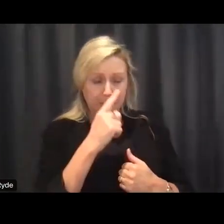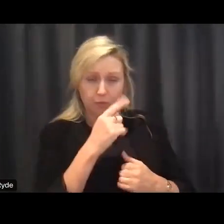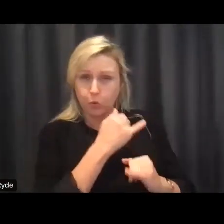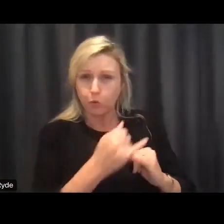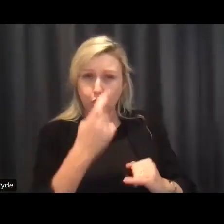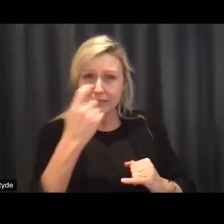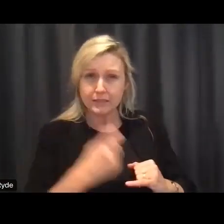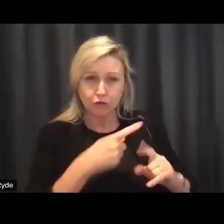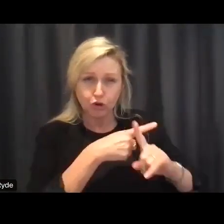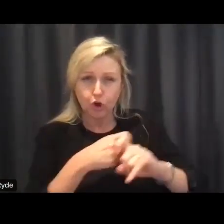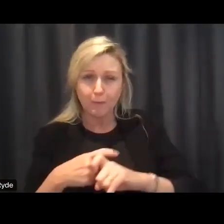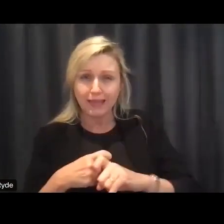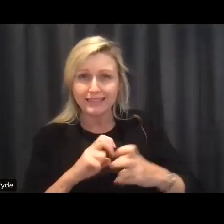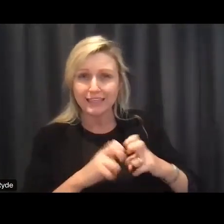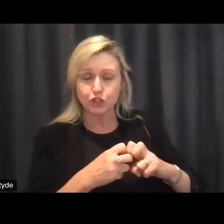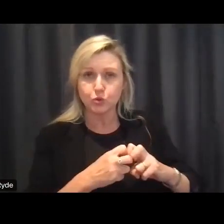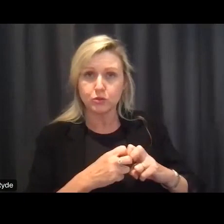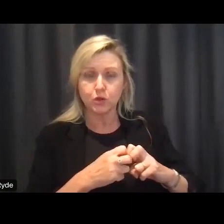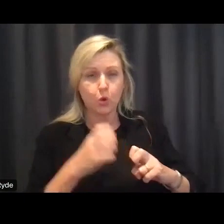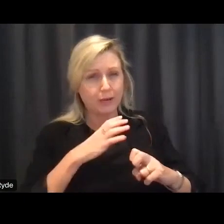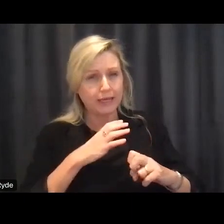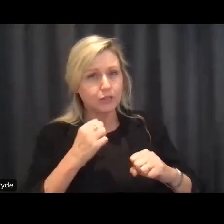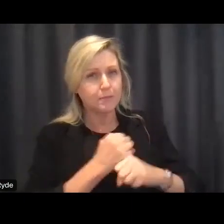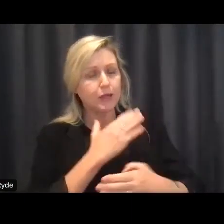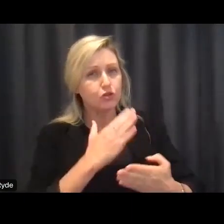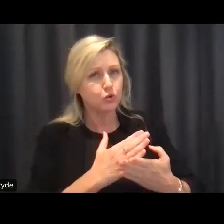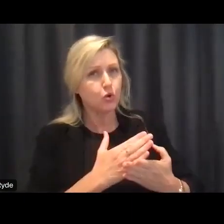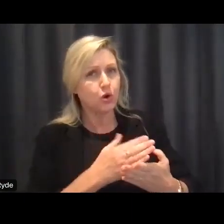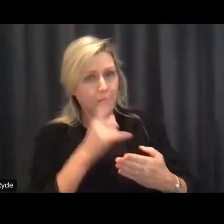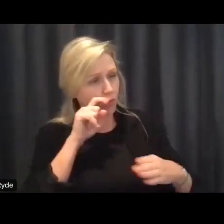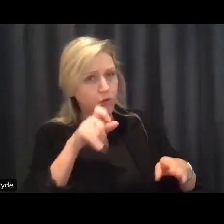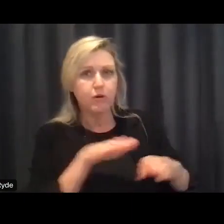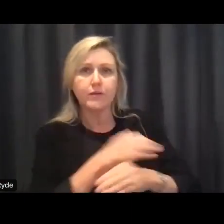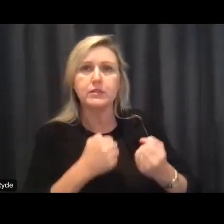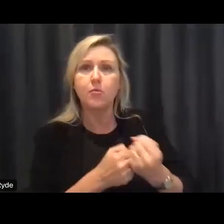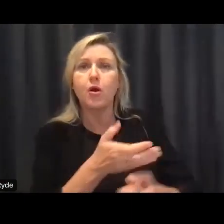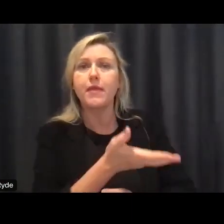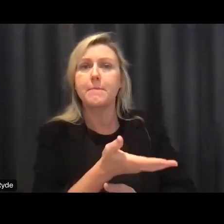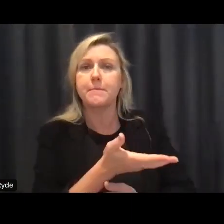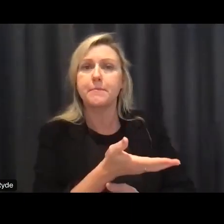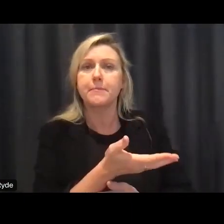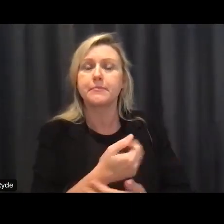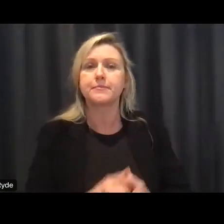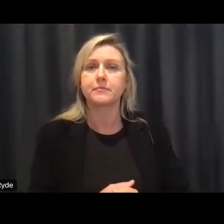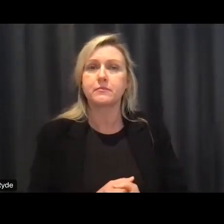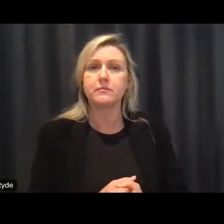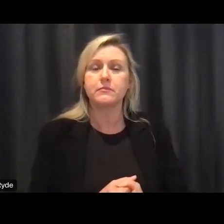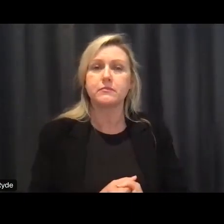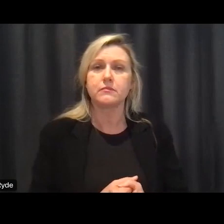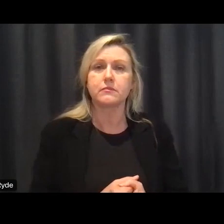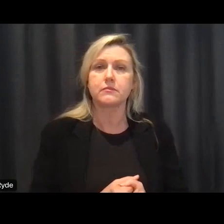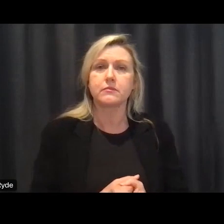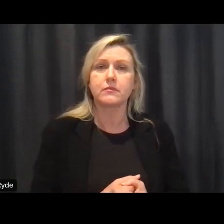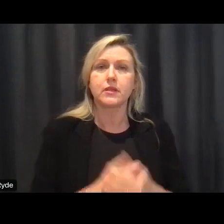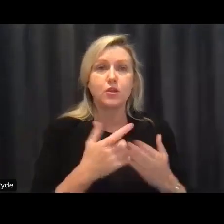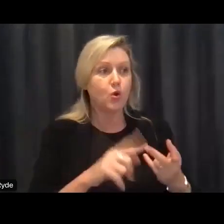i think if we design for the most complex not in all cases but in many cases though there's sort of this we will also find the